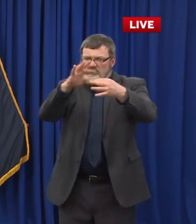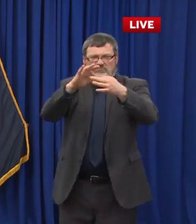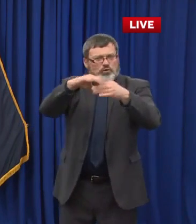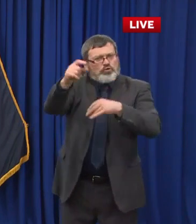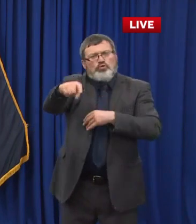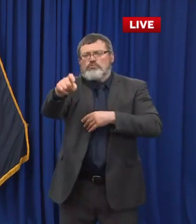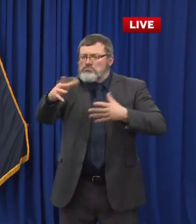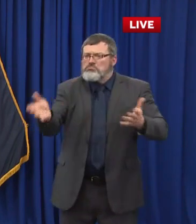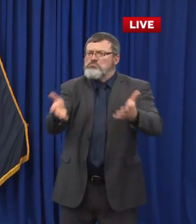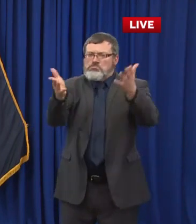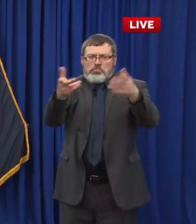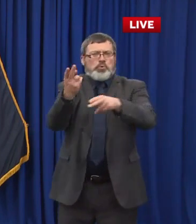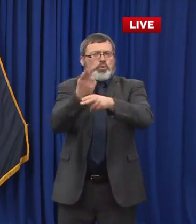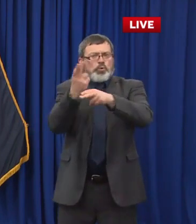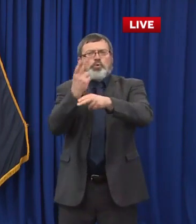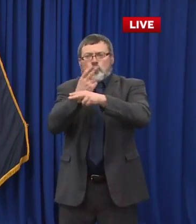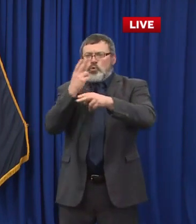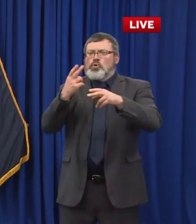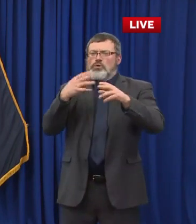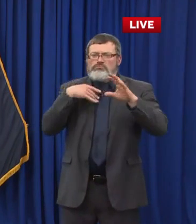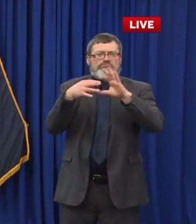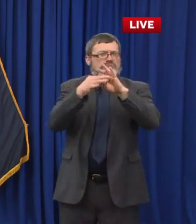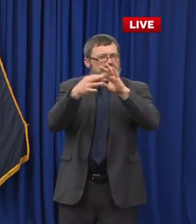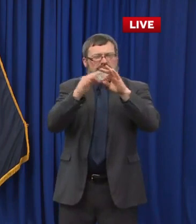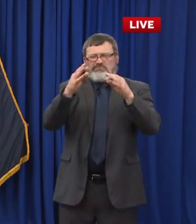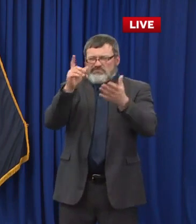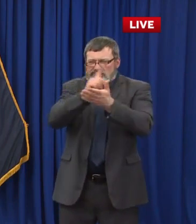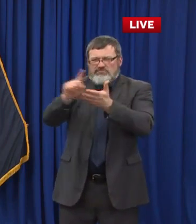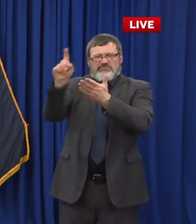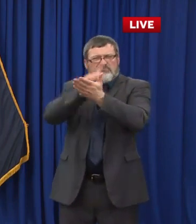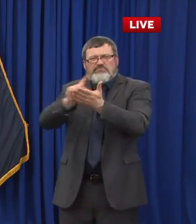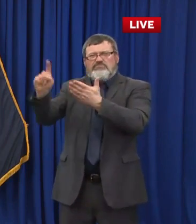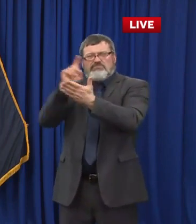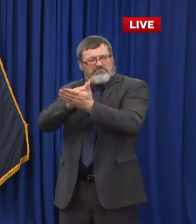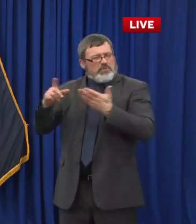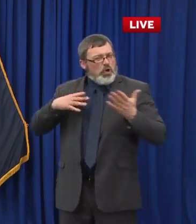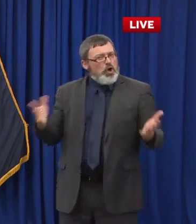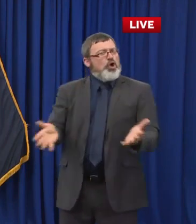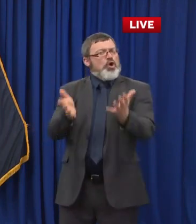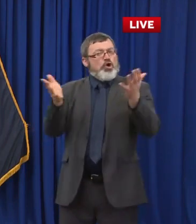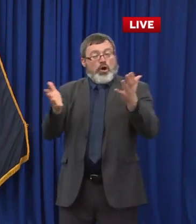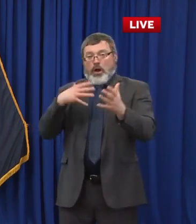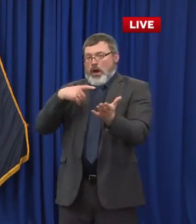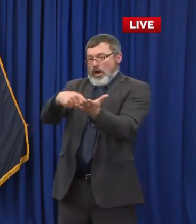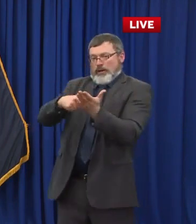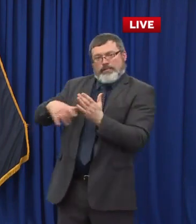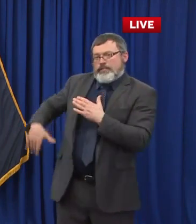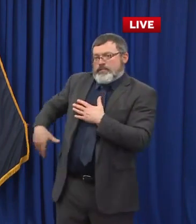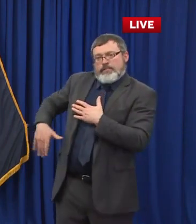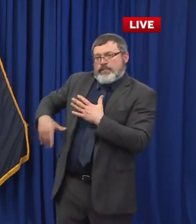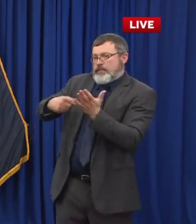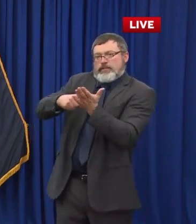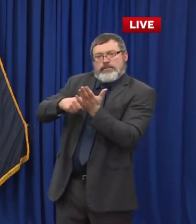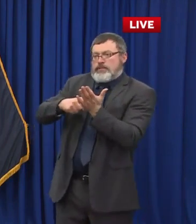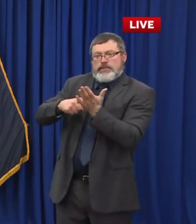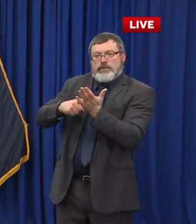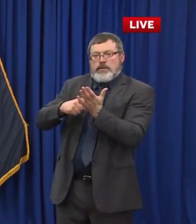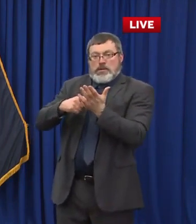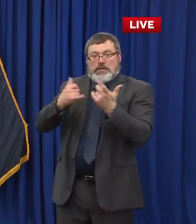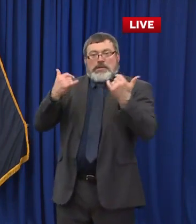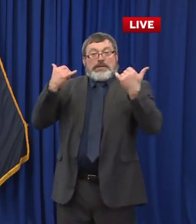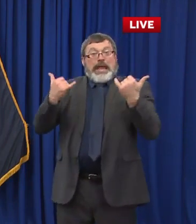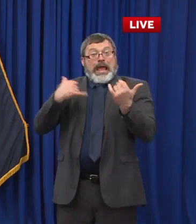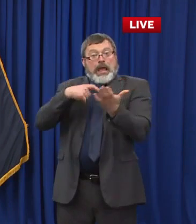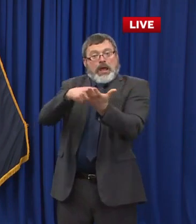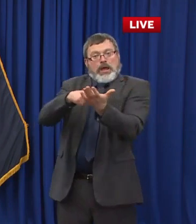The social distancing incredibly important as well. But today we're really elevating that message even further given the seriousness of the current crisis